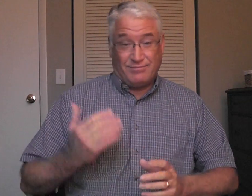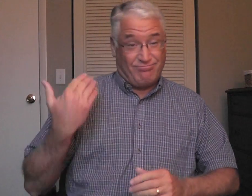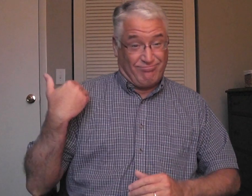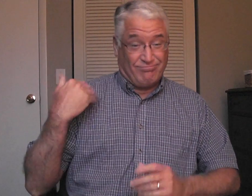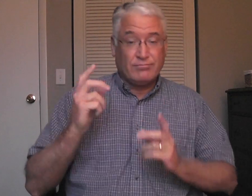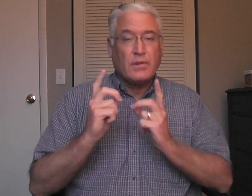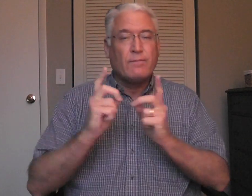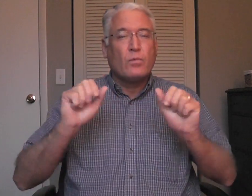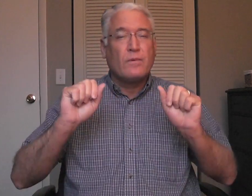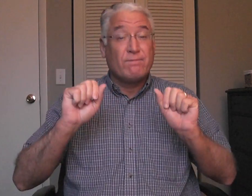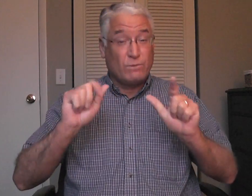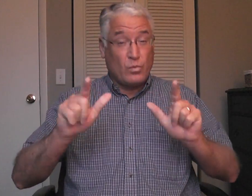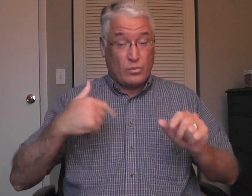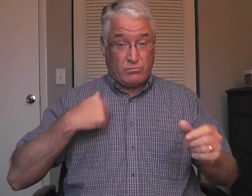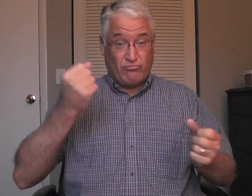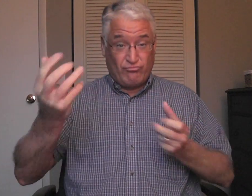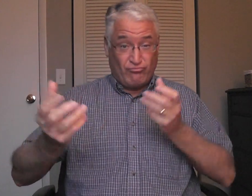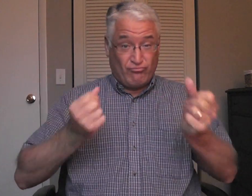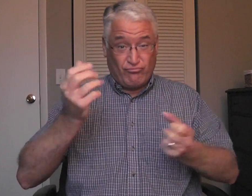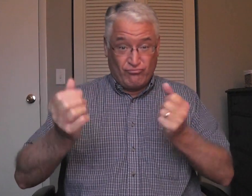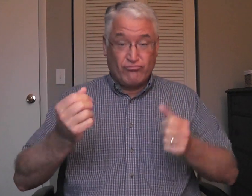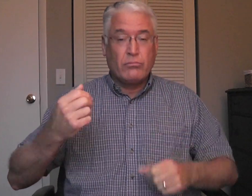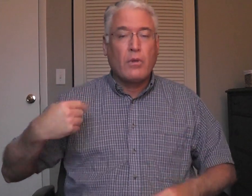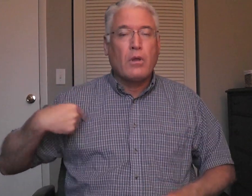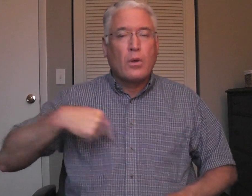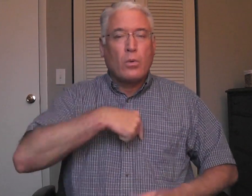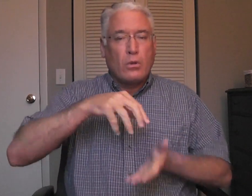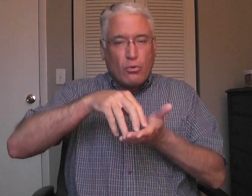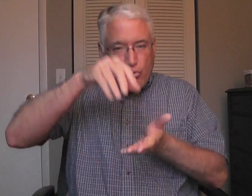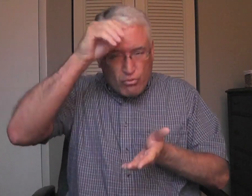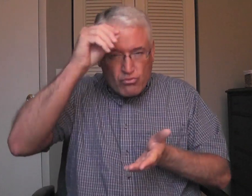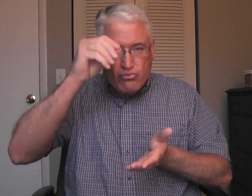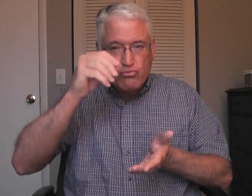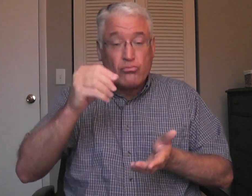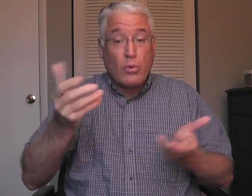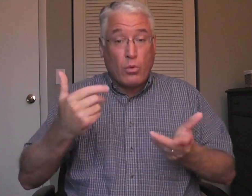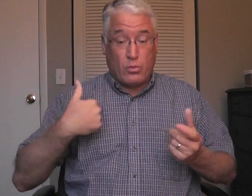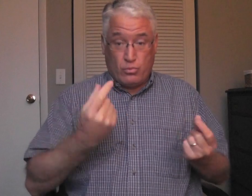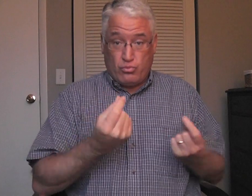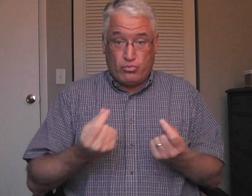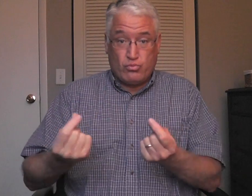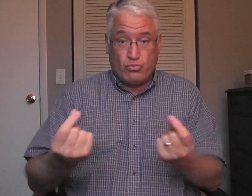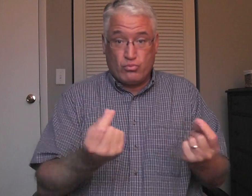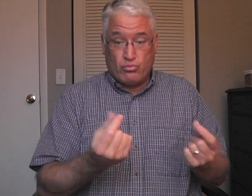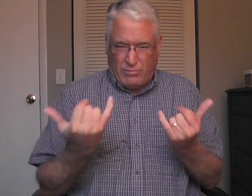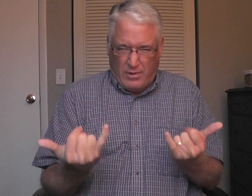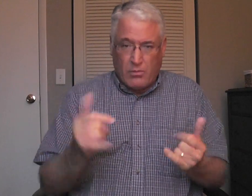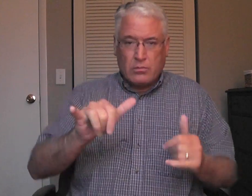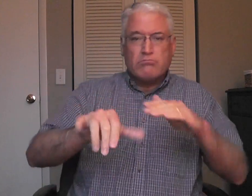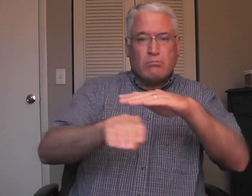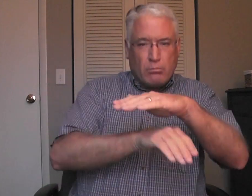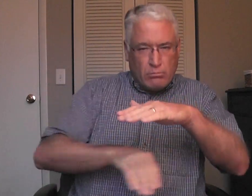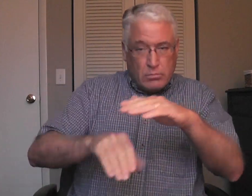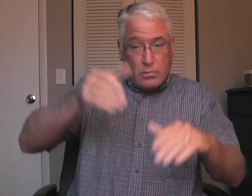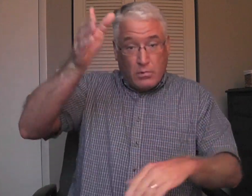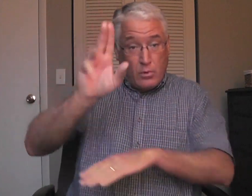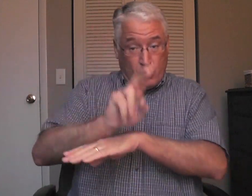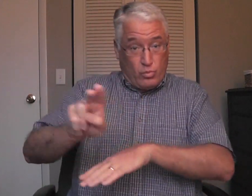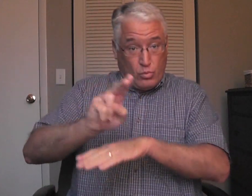As a reminder in the last devotional video we had, we learned that what we do right now is the